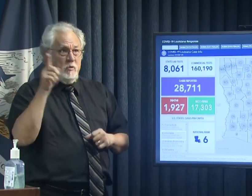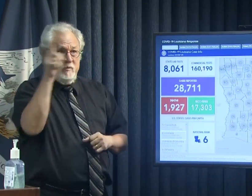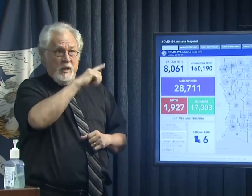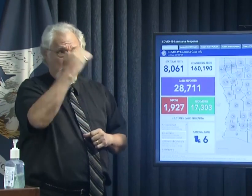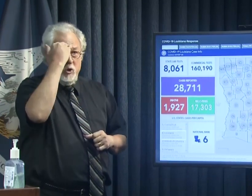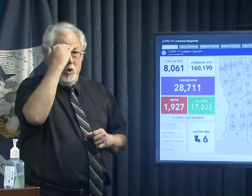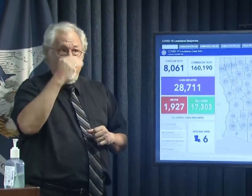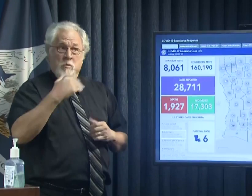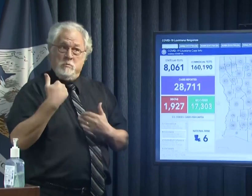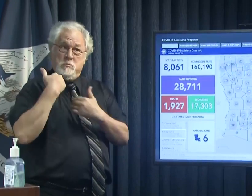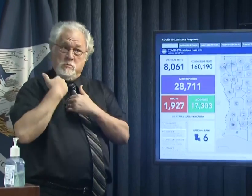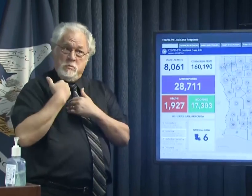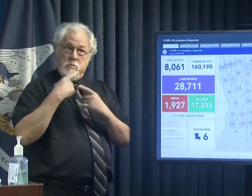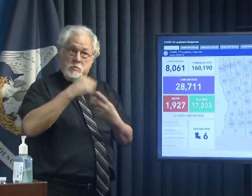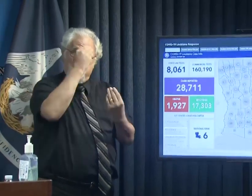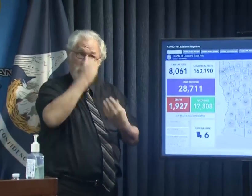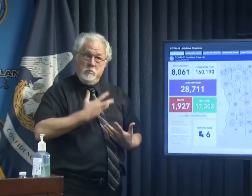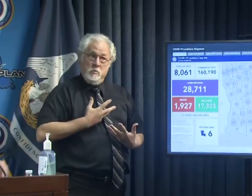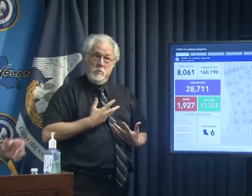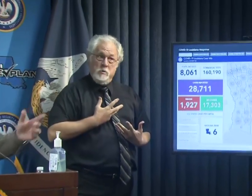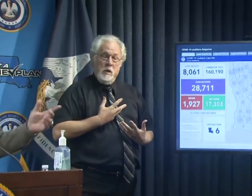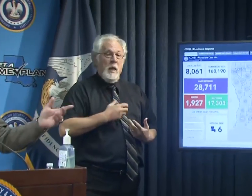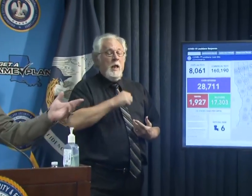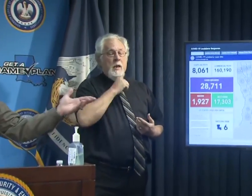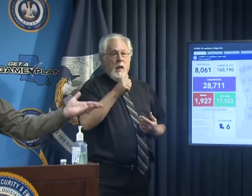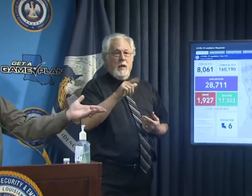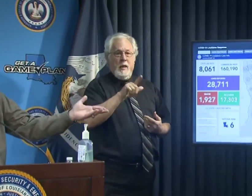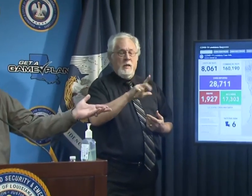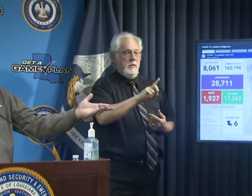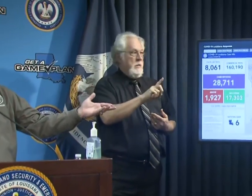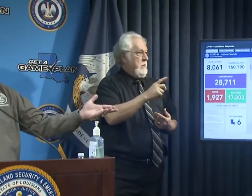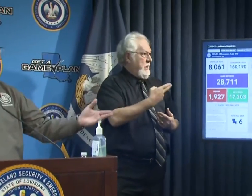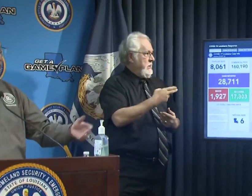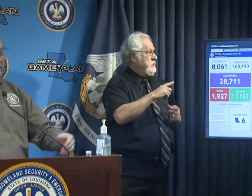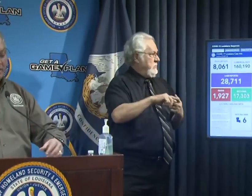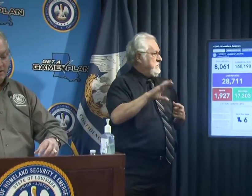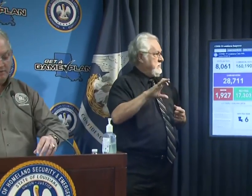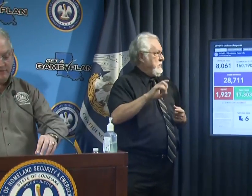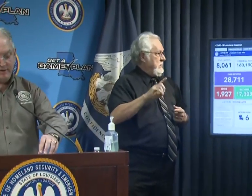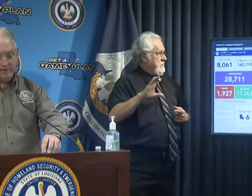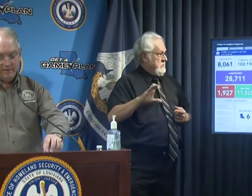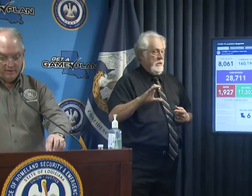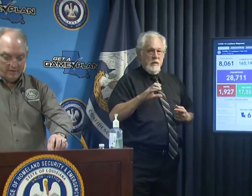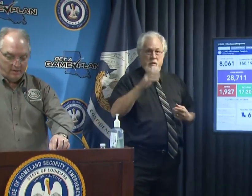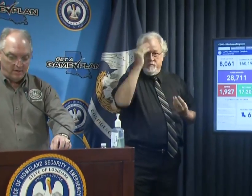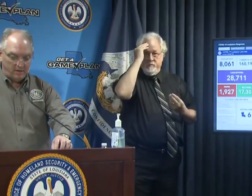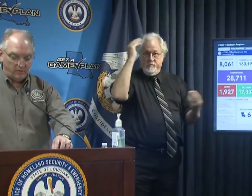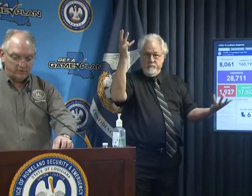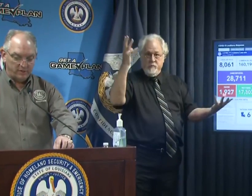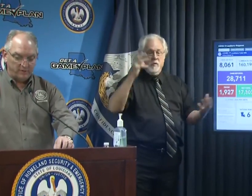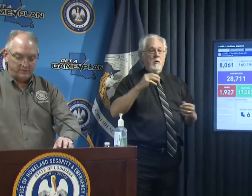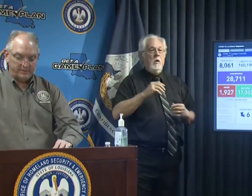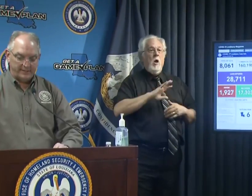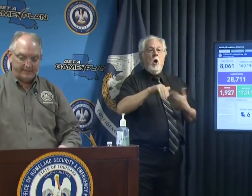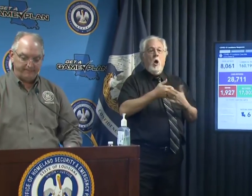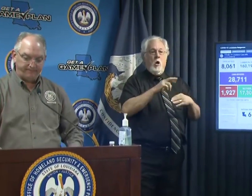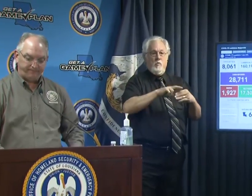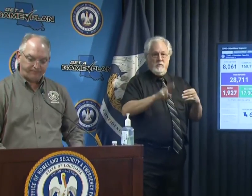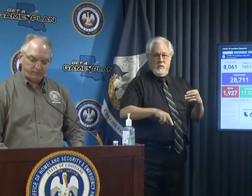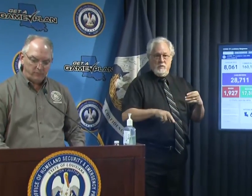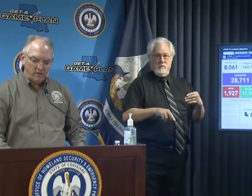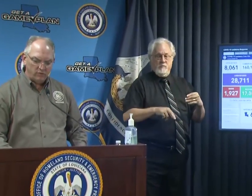they are under an obligation to report not just LDH but also the CDC all of their results